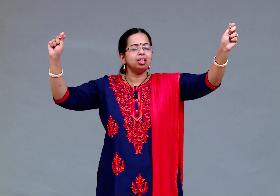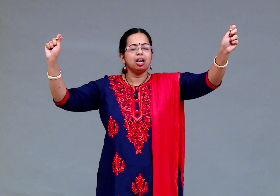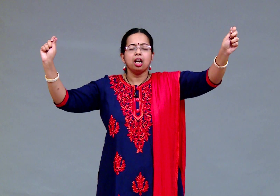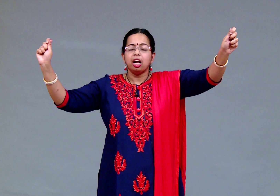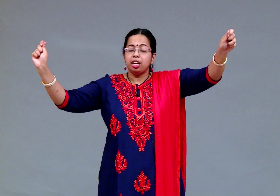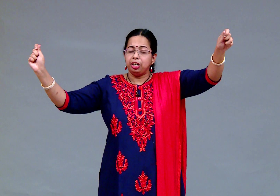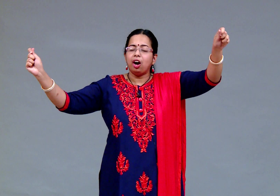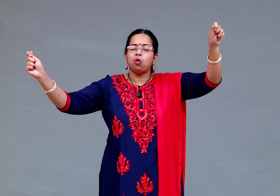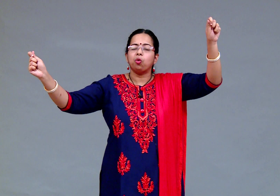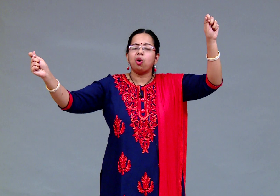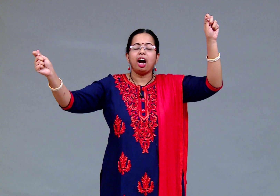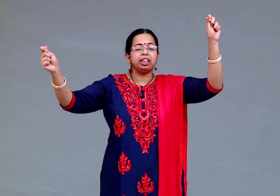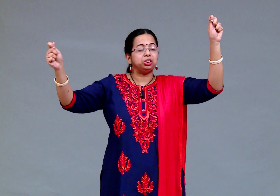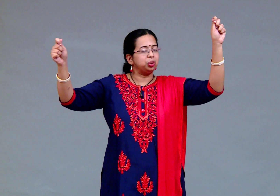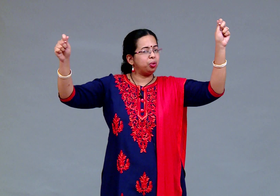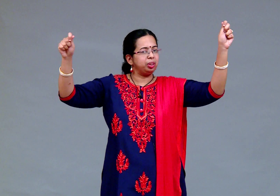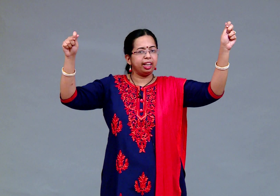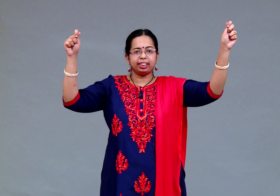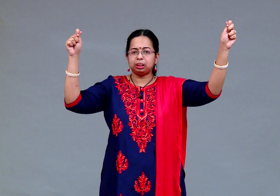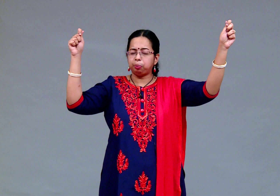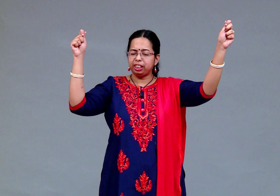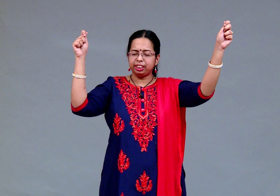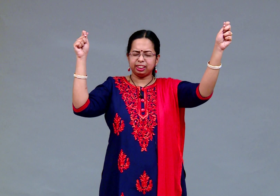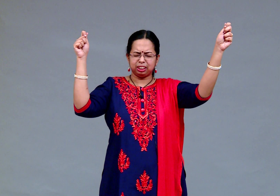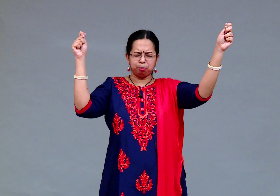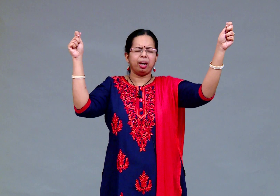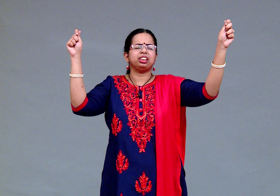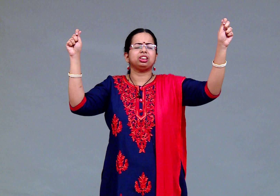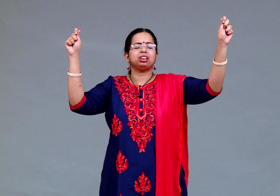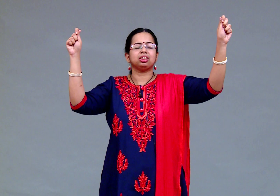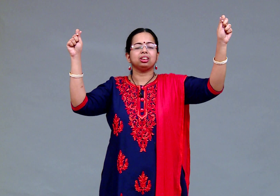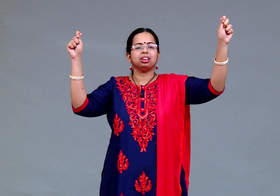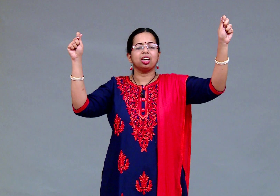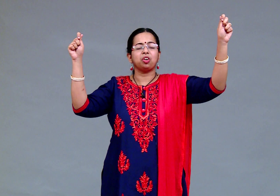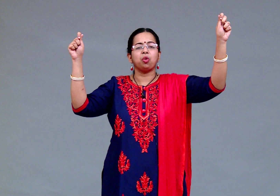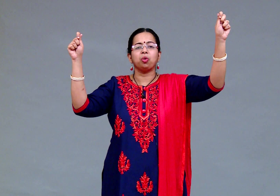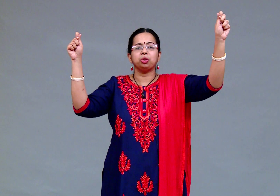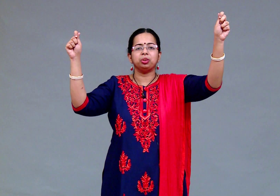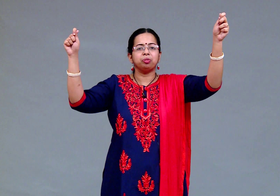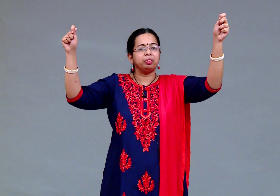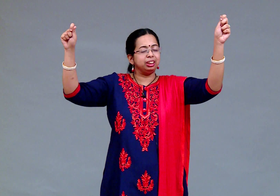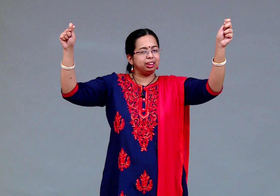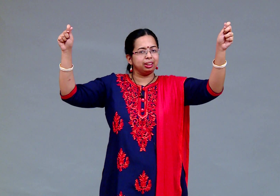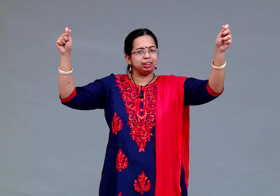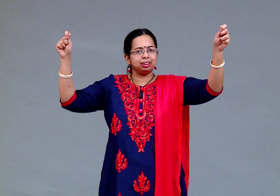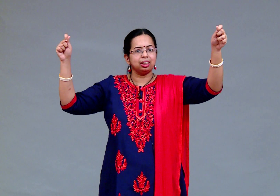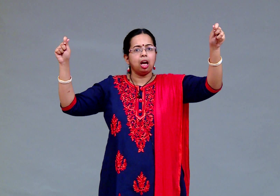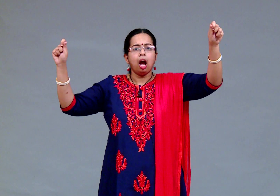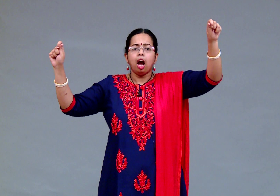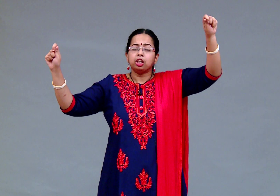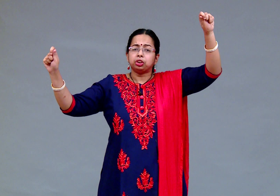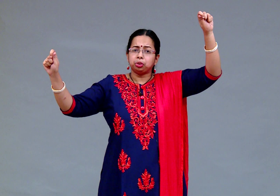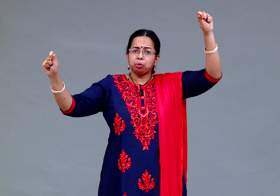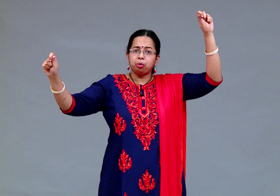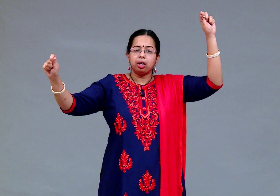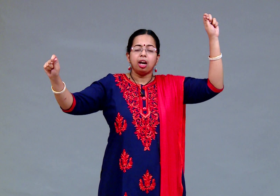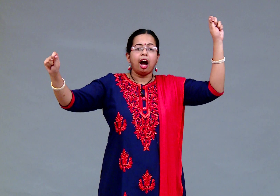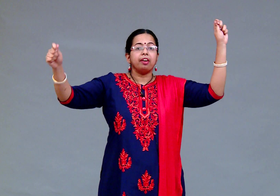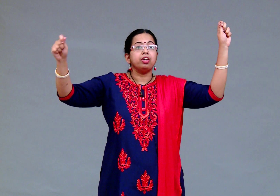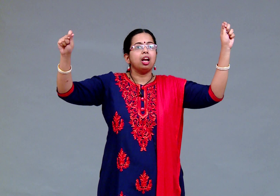now I don't experience much the cold winters soon I will